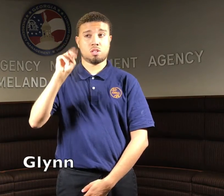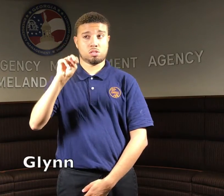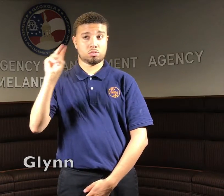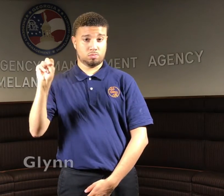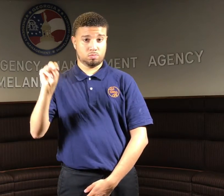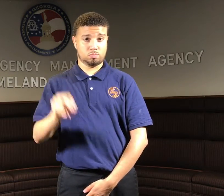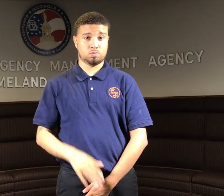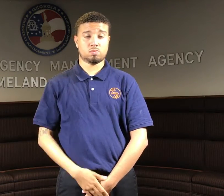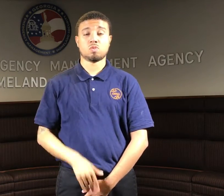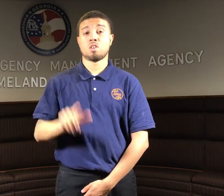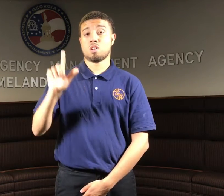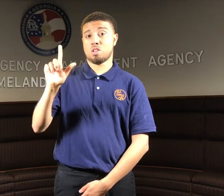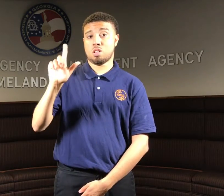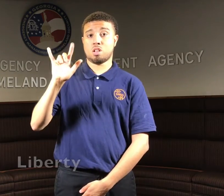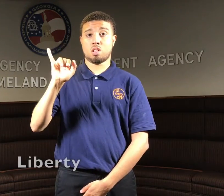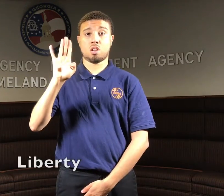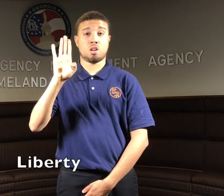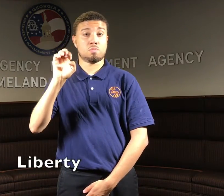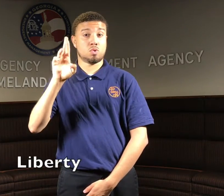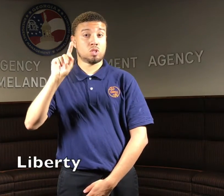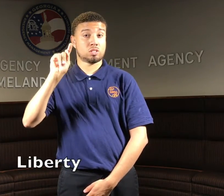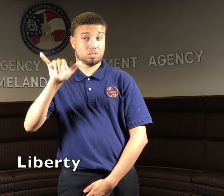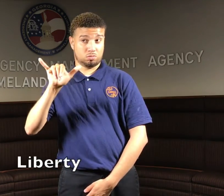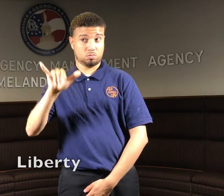Glynn, Liberty,